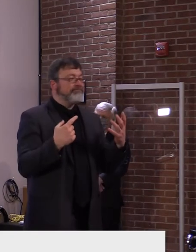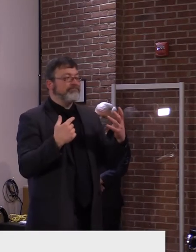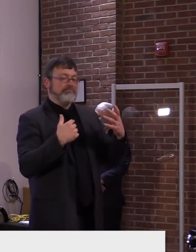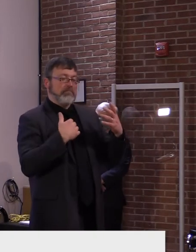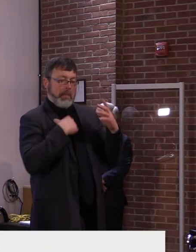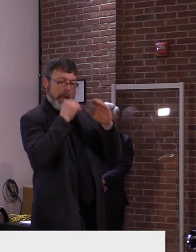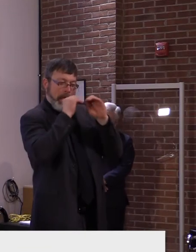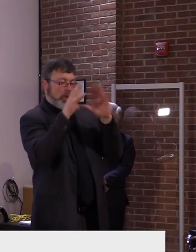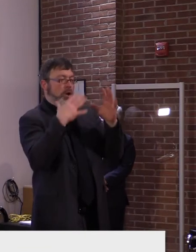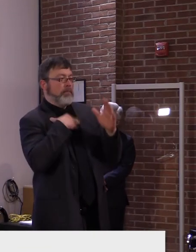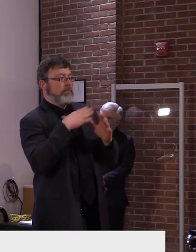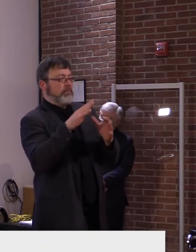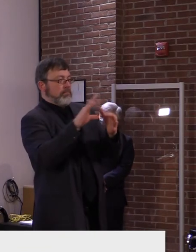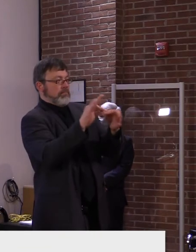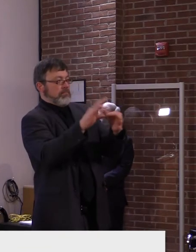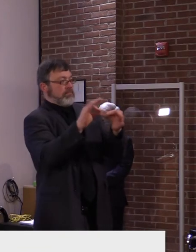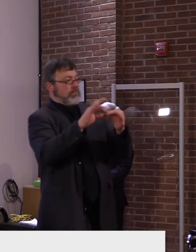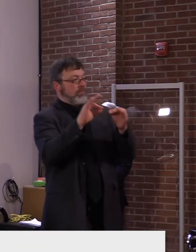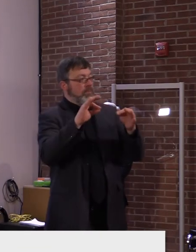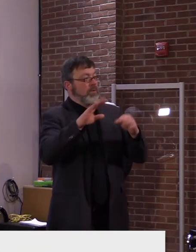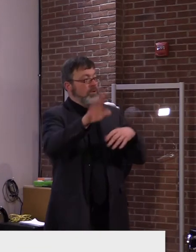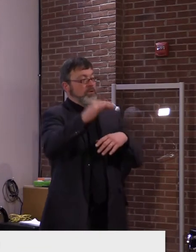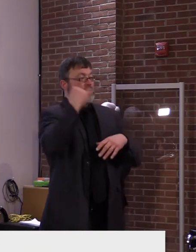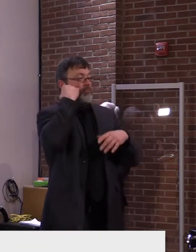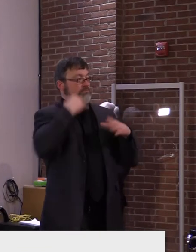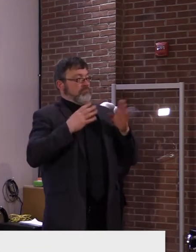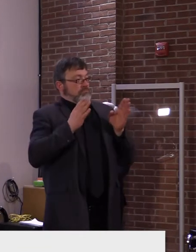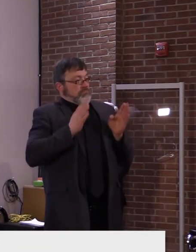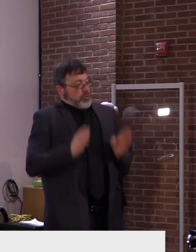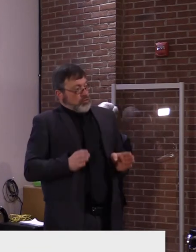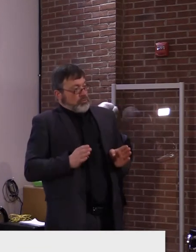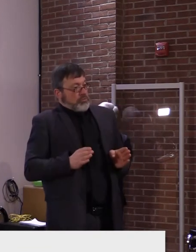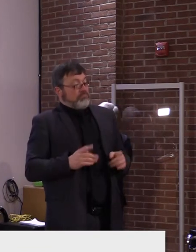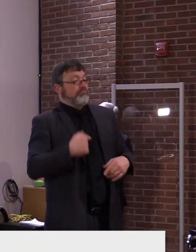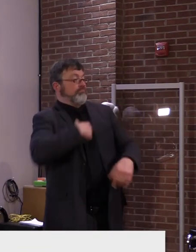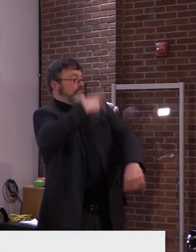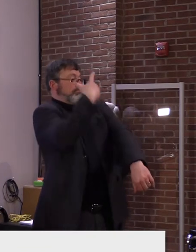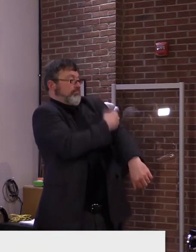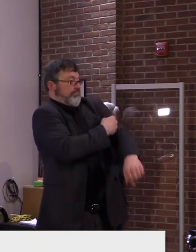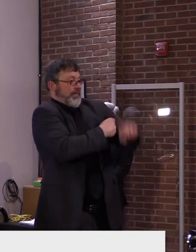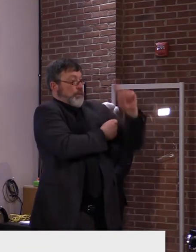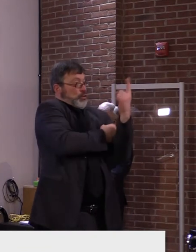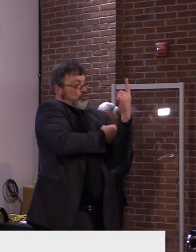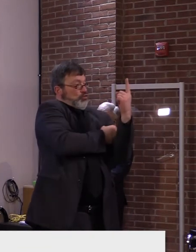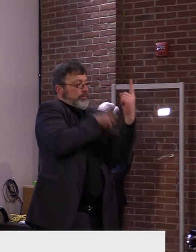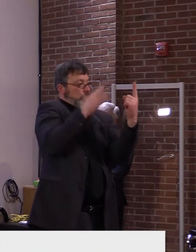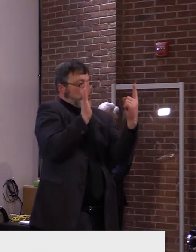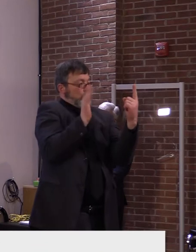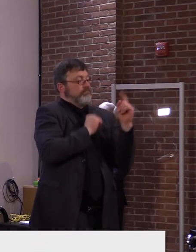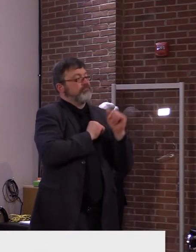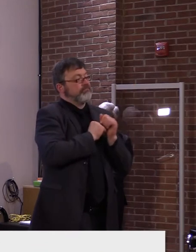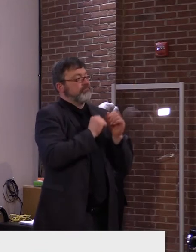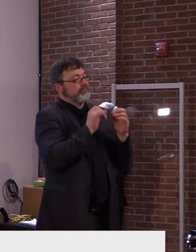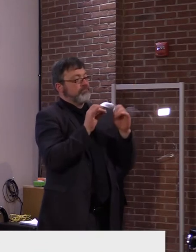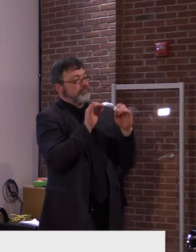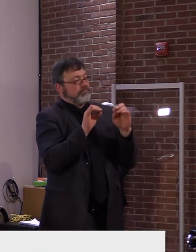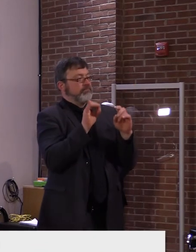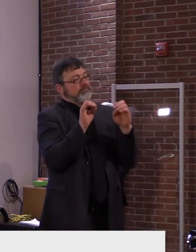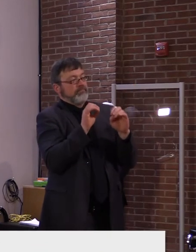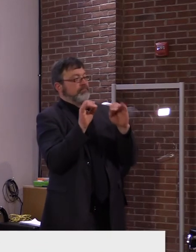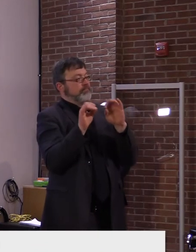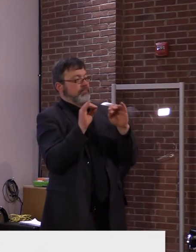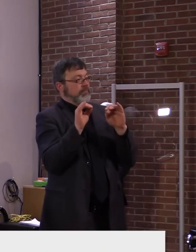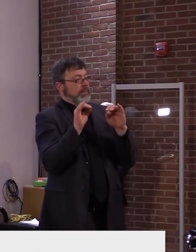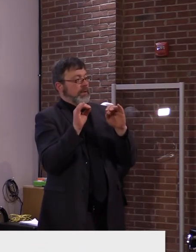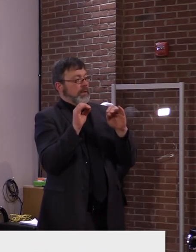newly vaccinated in a two-dose vaccine and they've gotten the first dose. There is a possibility that person